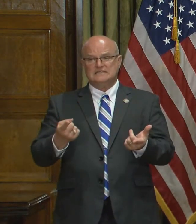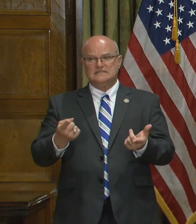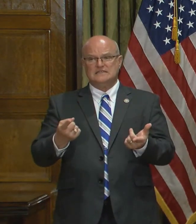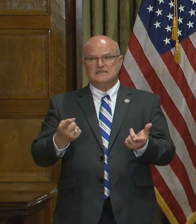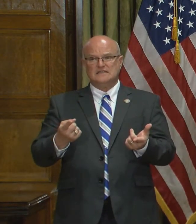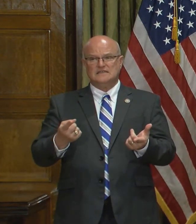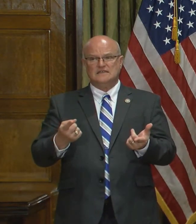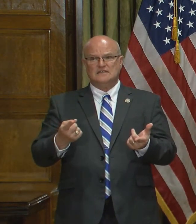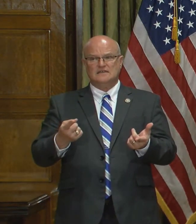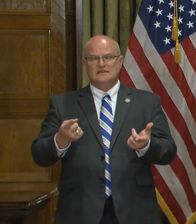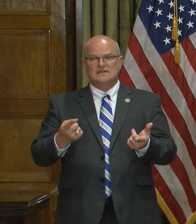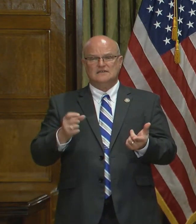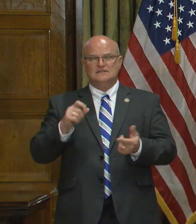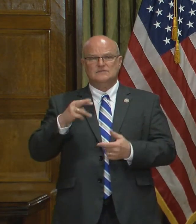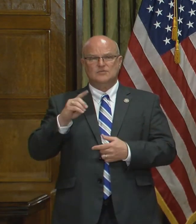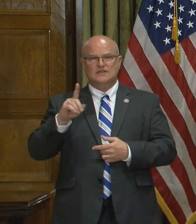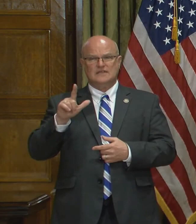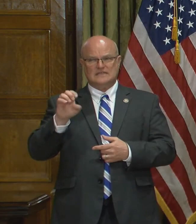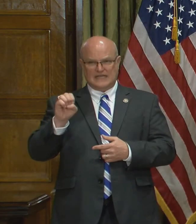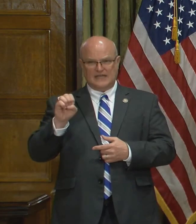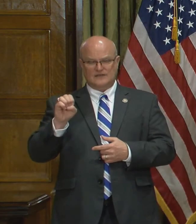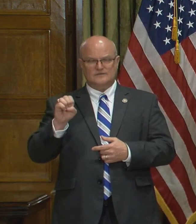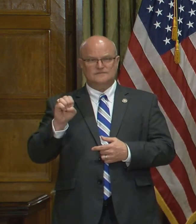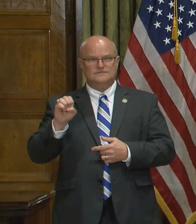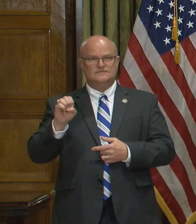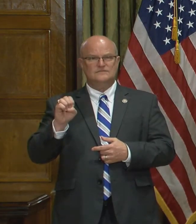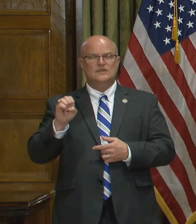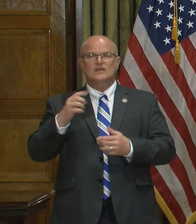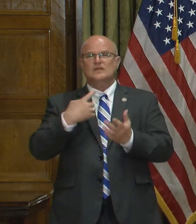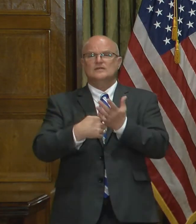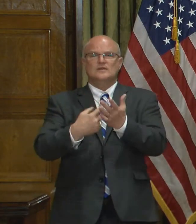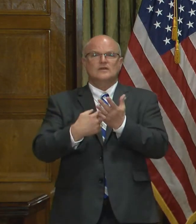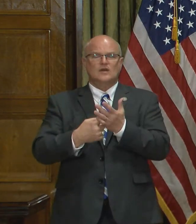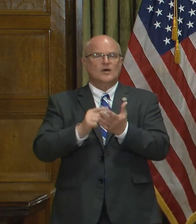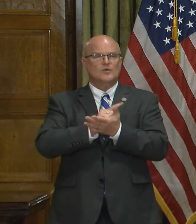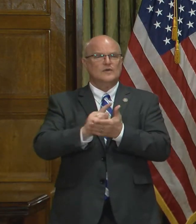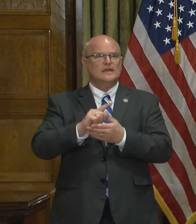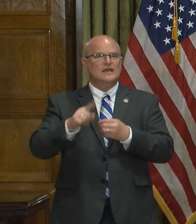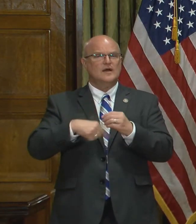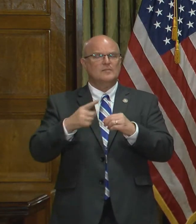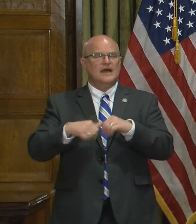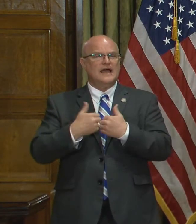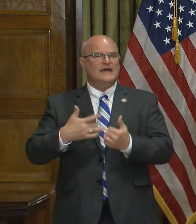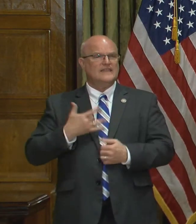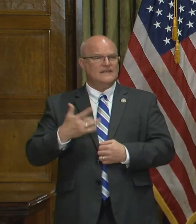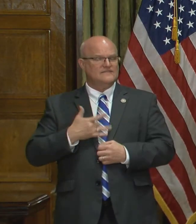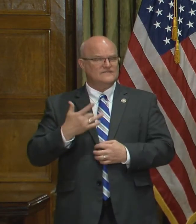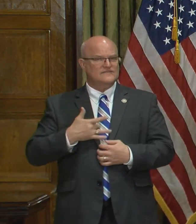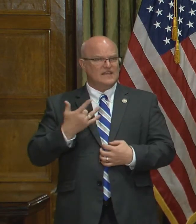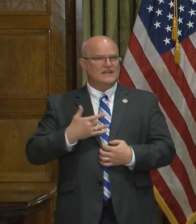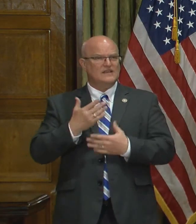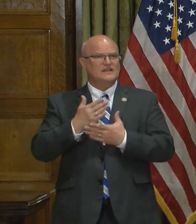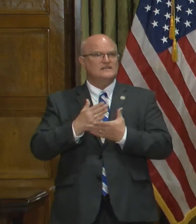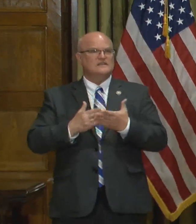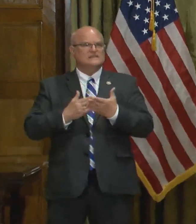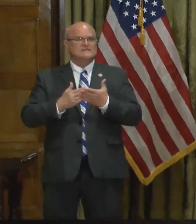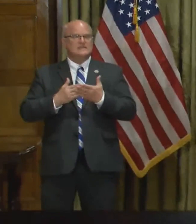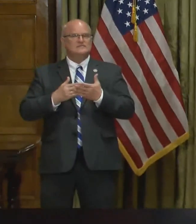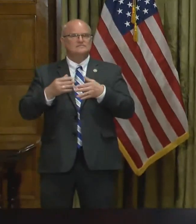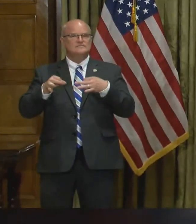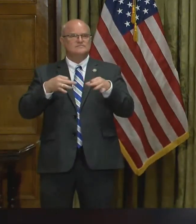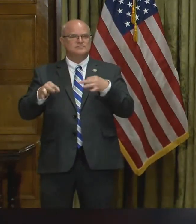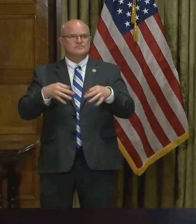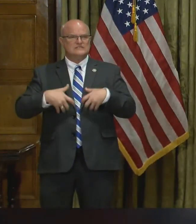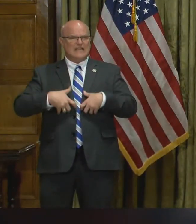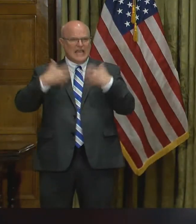tore through Springdale. You know, it's been speaking with people throughout the week about how they feel. Some adjectives they used to describe